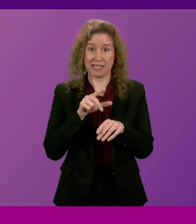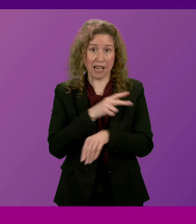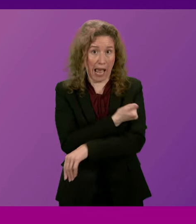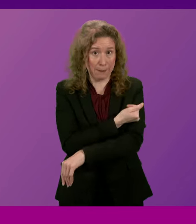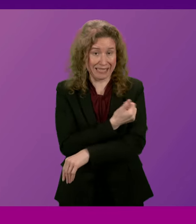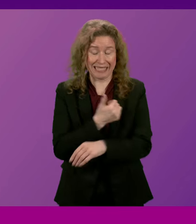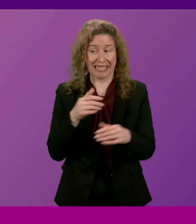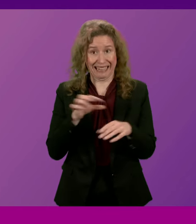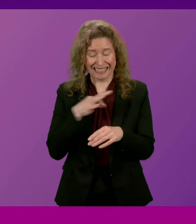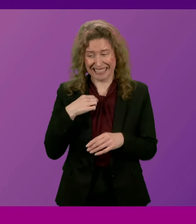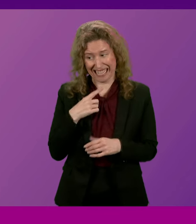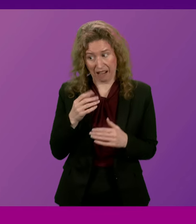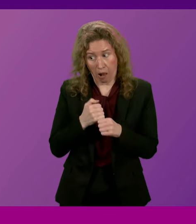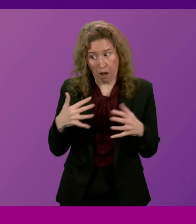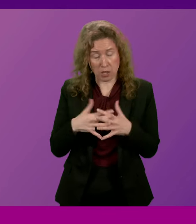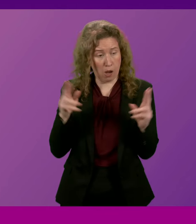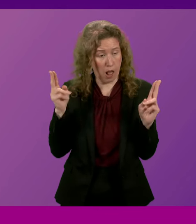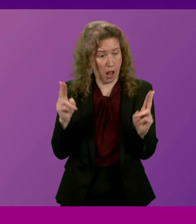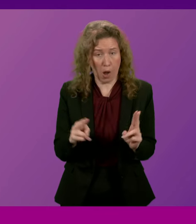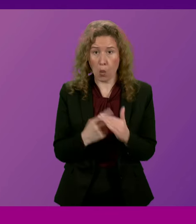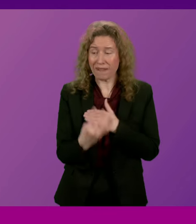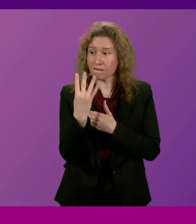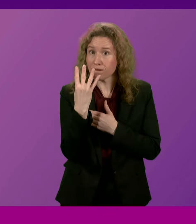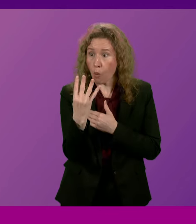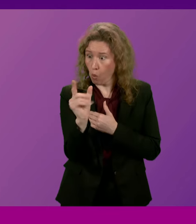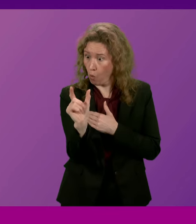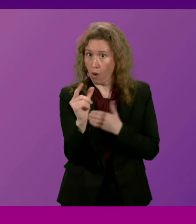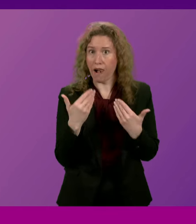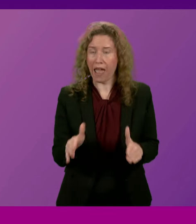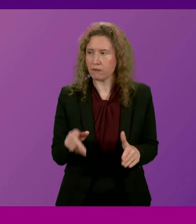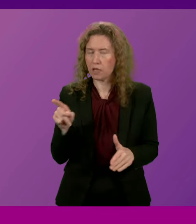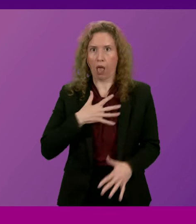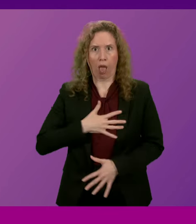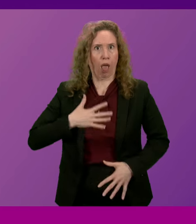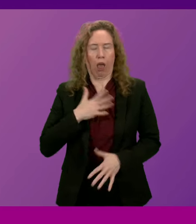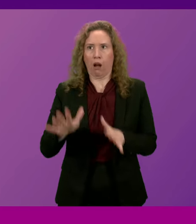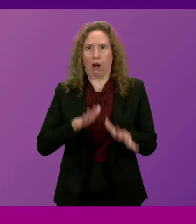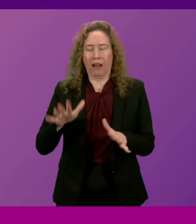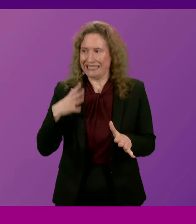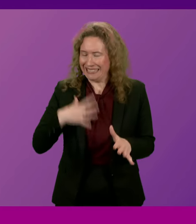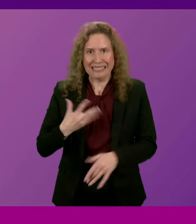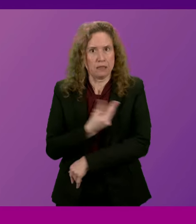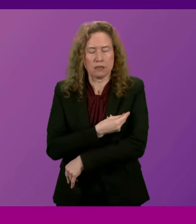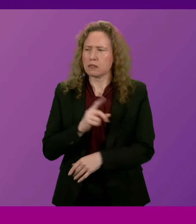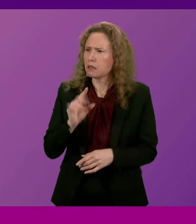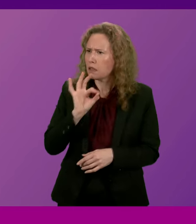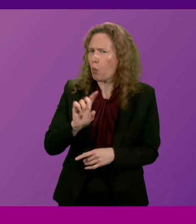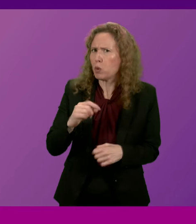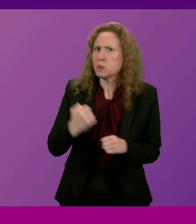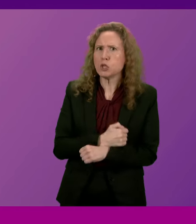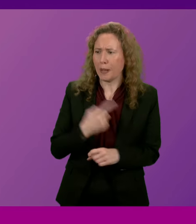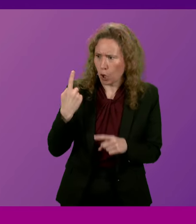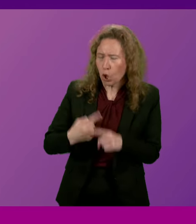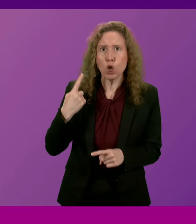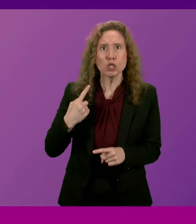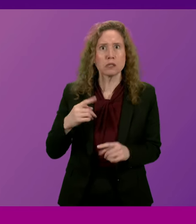vials left in Glasgow, so you can imagine his distress. Can the First Minister advise what urgent steps are being taken to address